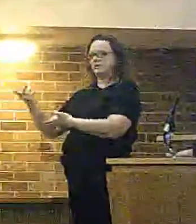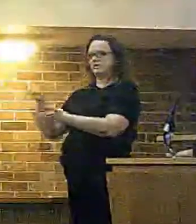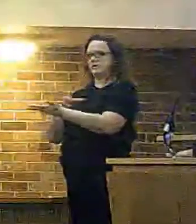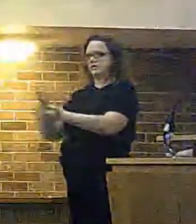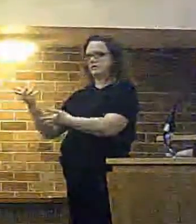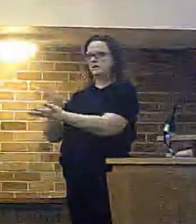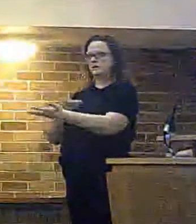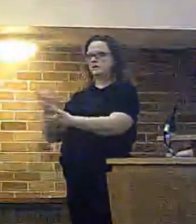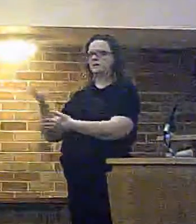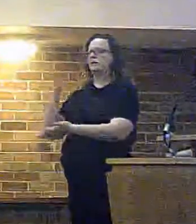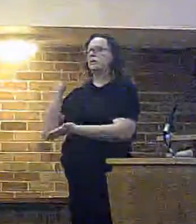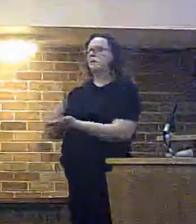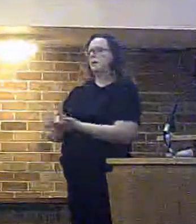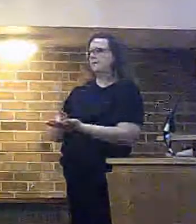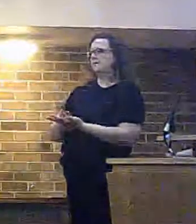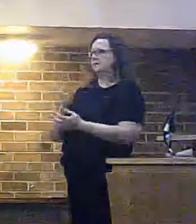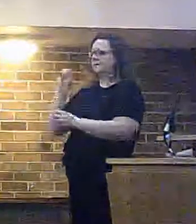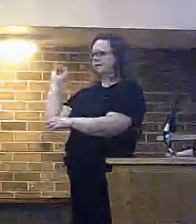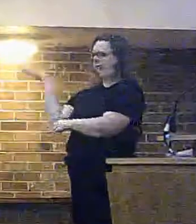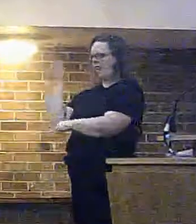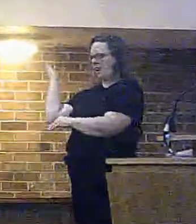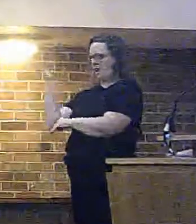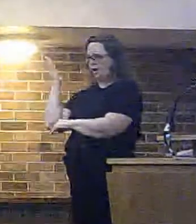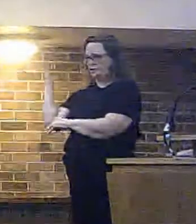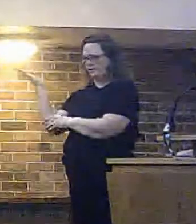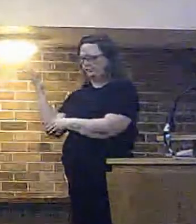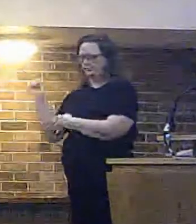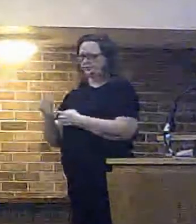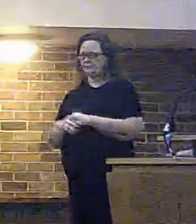like a dialogue and the main issue